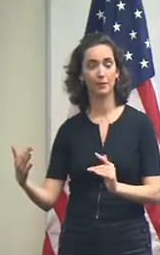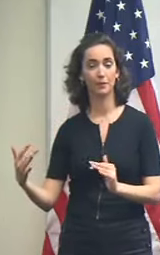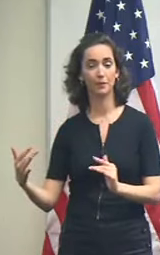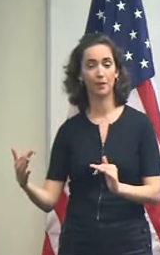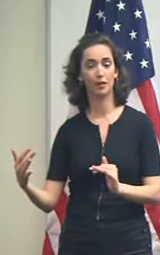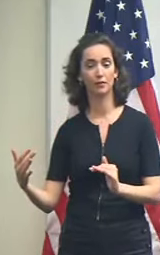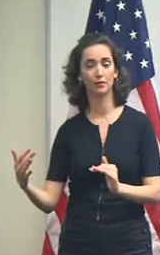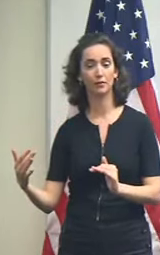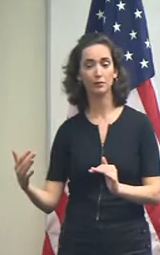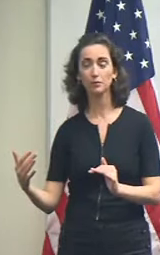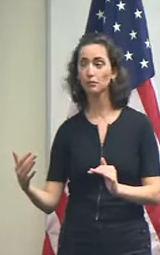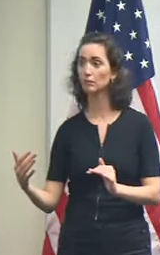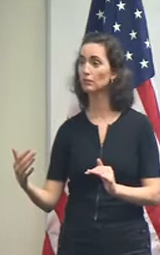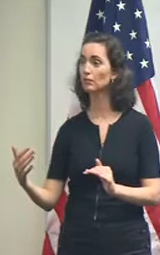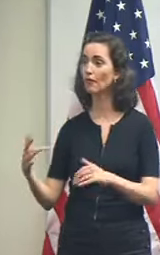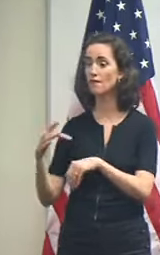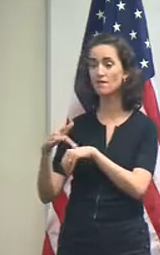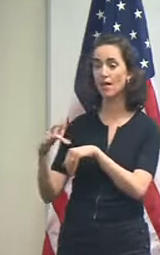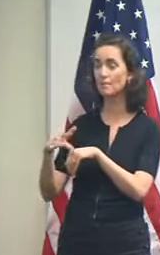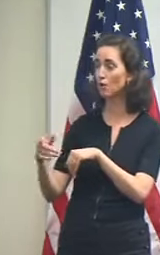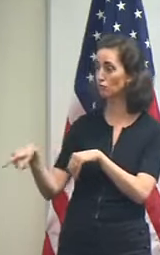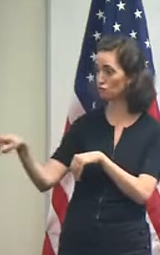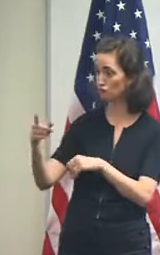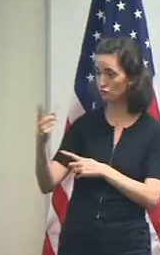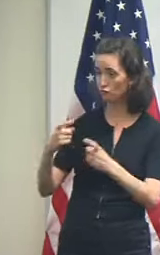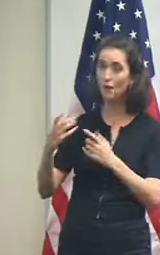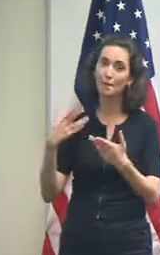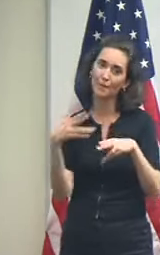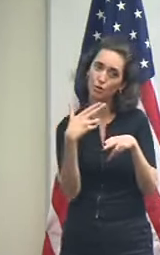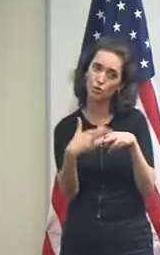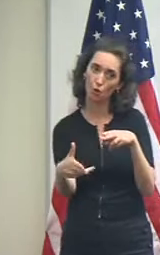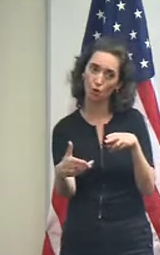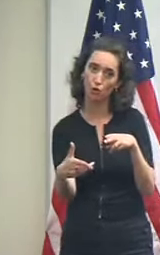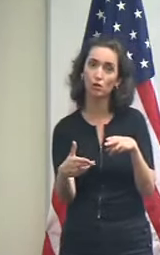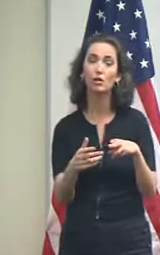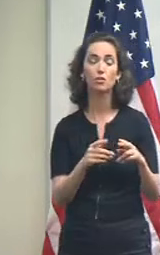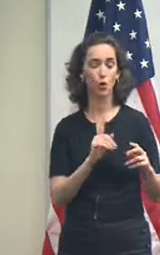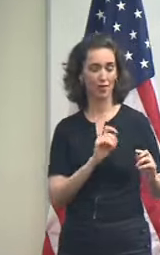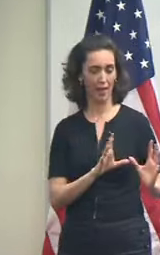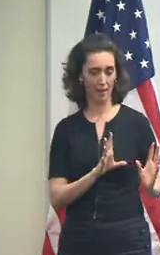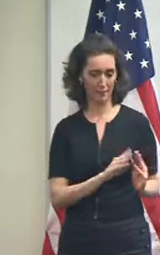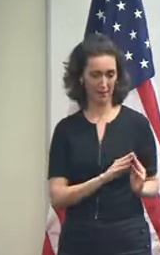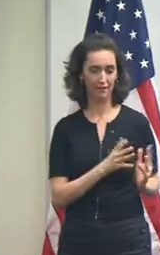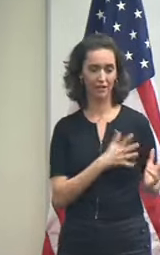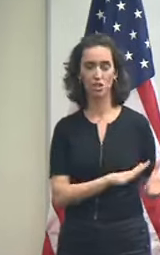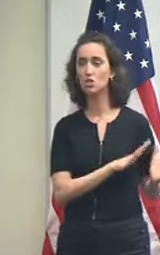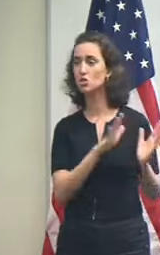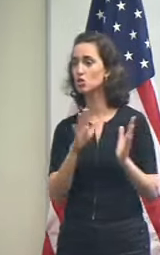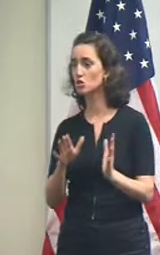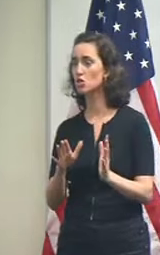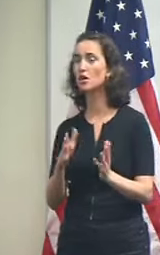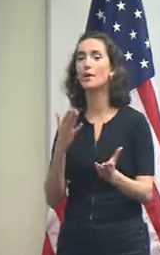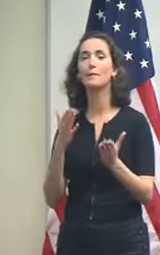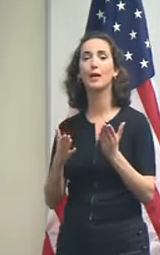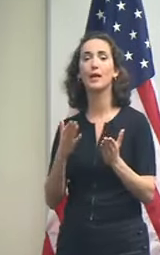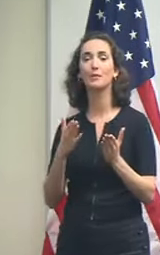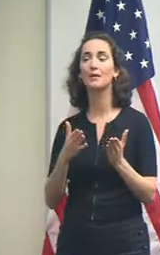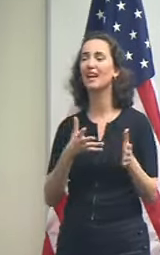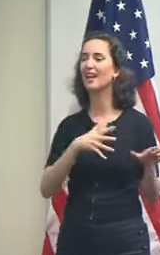media availability it may be relatively brief when that meeting is complete and perhaps on our way to